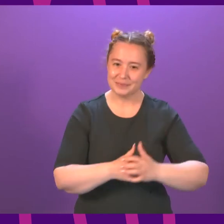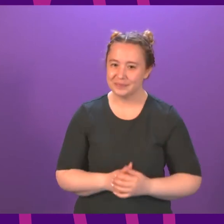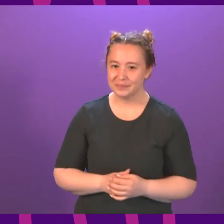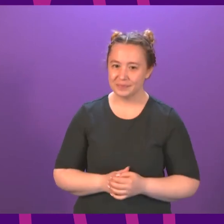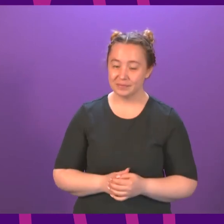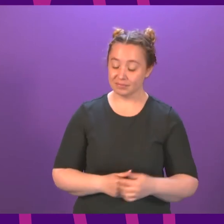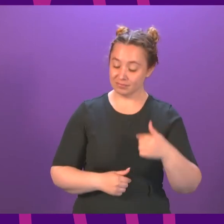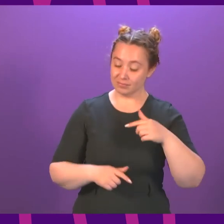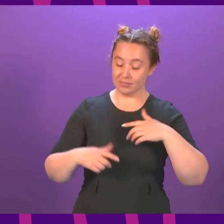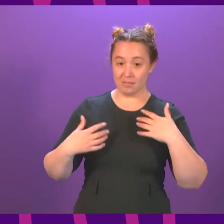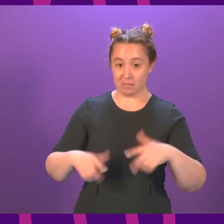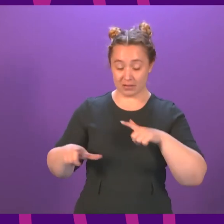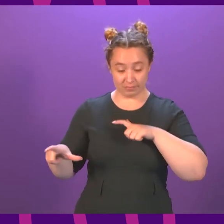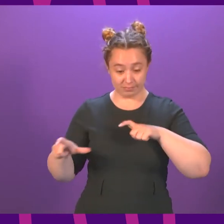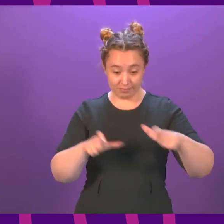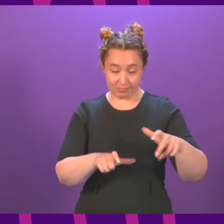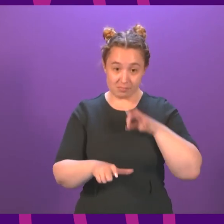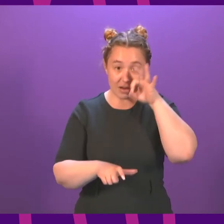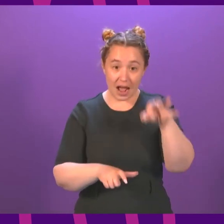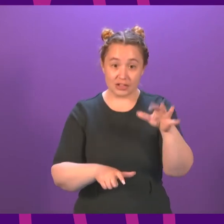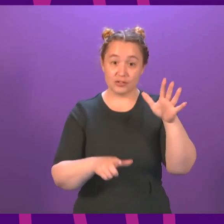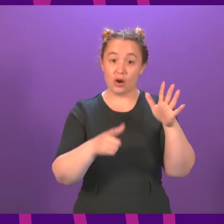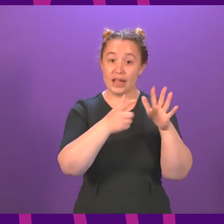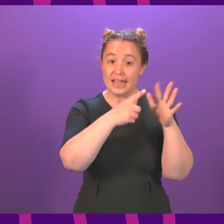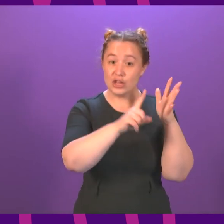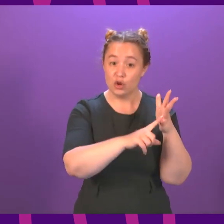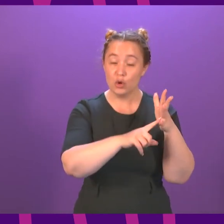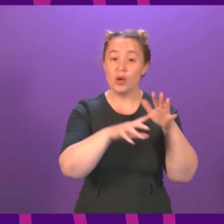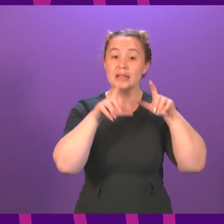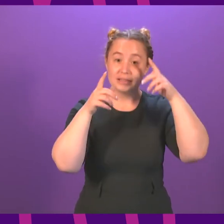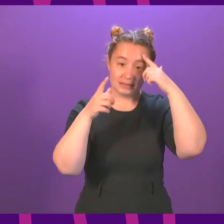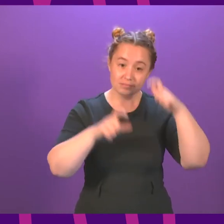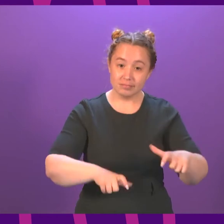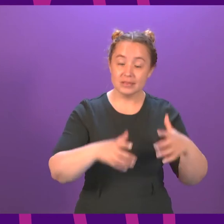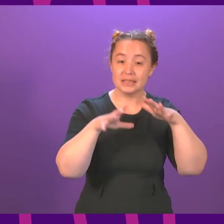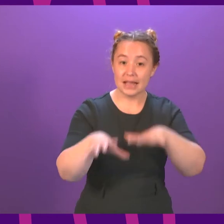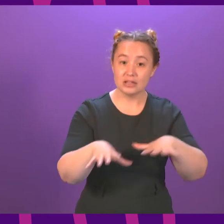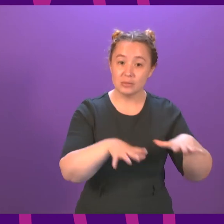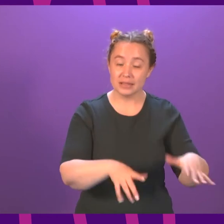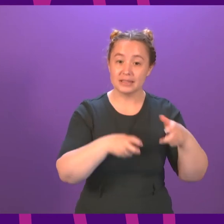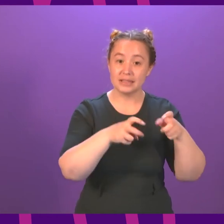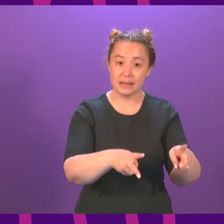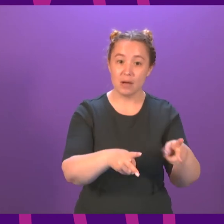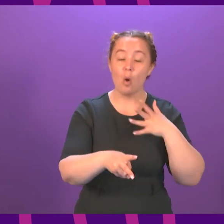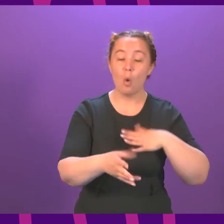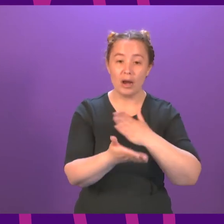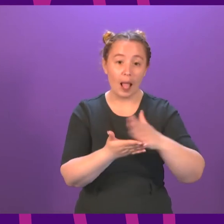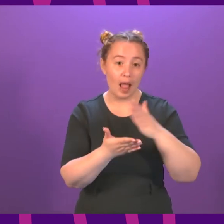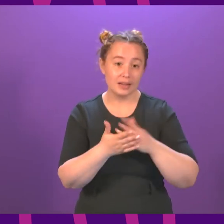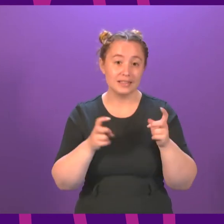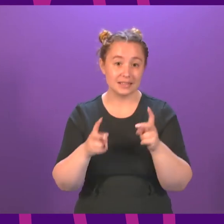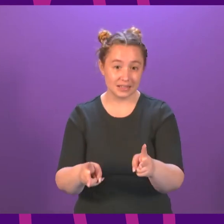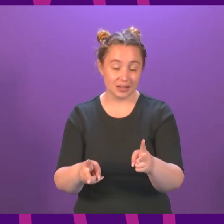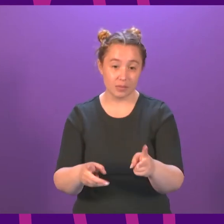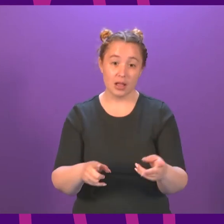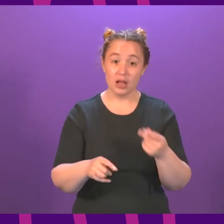very consistent in calling for the EU Settlement Scheme to be replaced by a declaratory system which would alleviate the risks of EU citizens